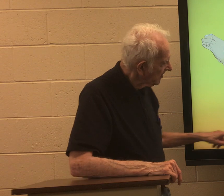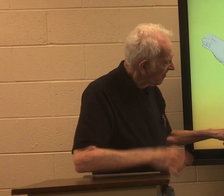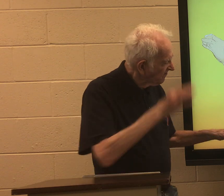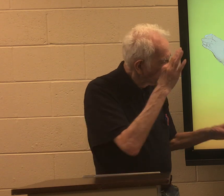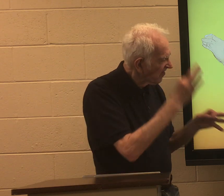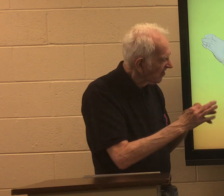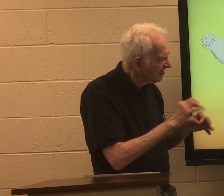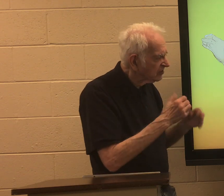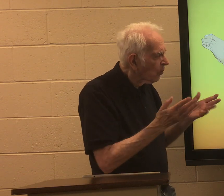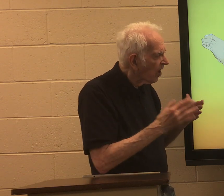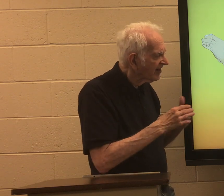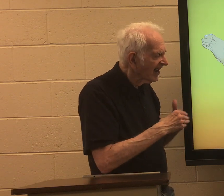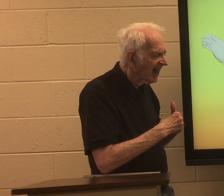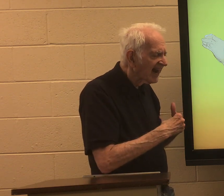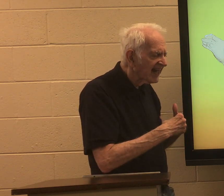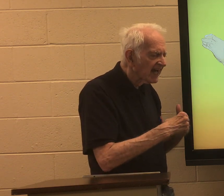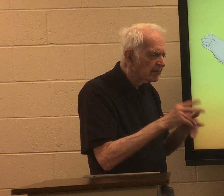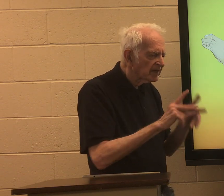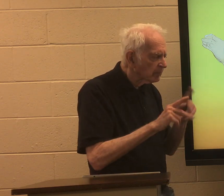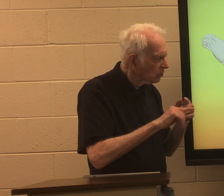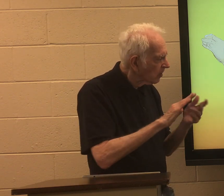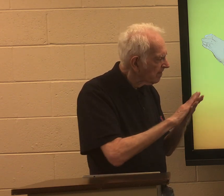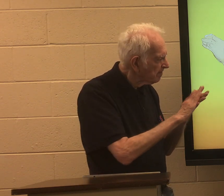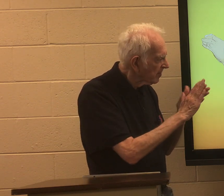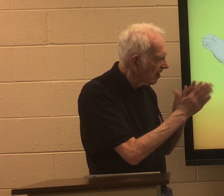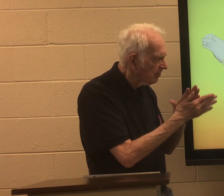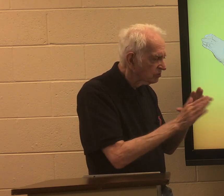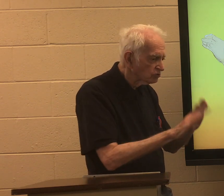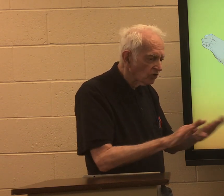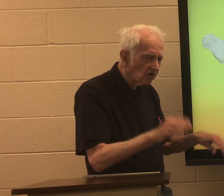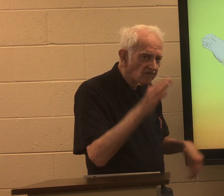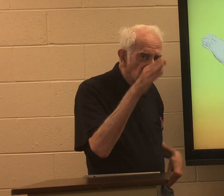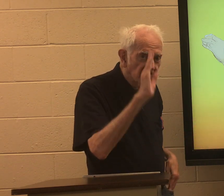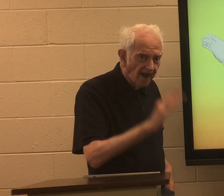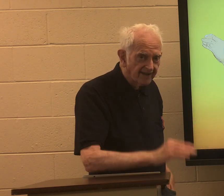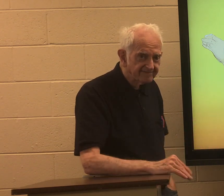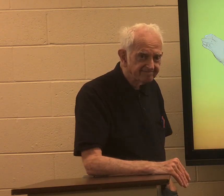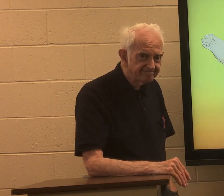faith is what leads people to become children of God